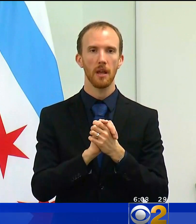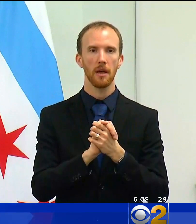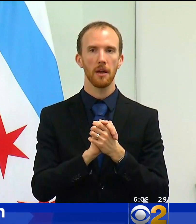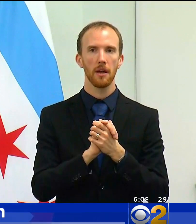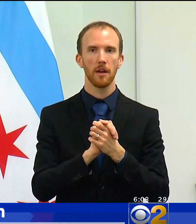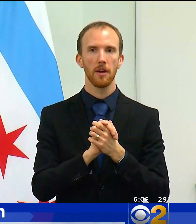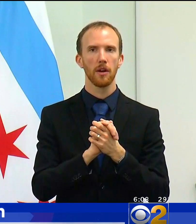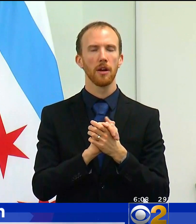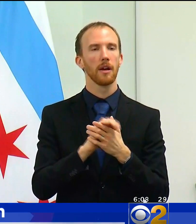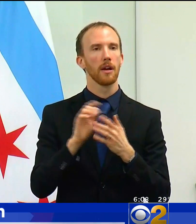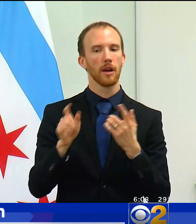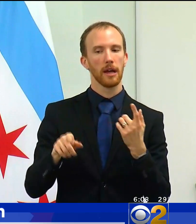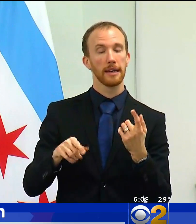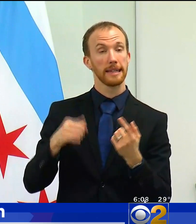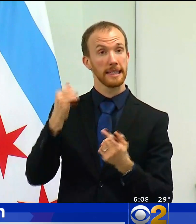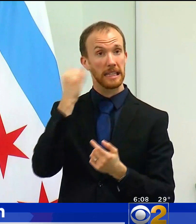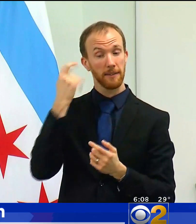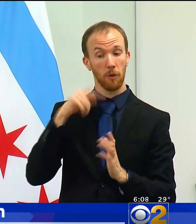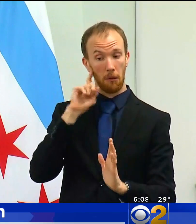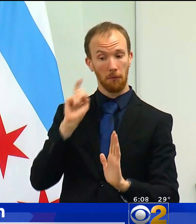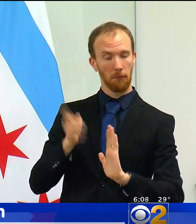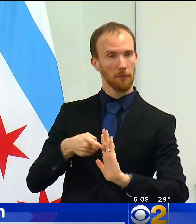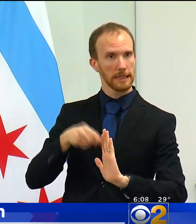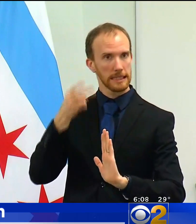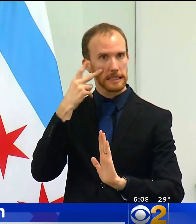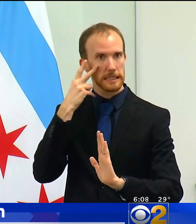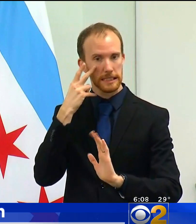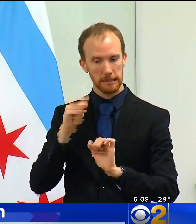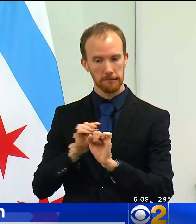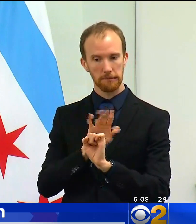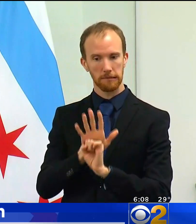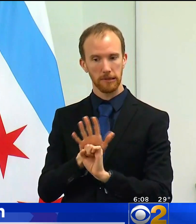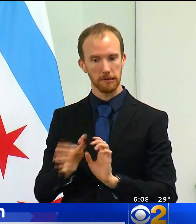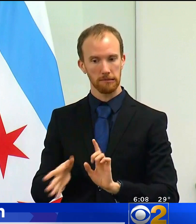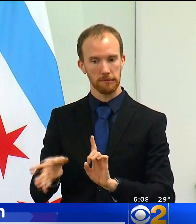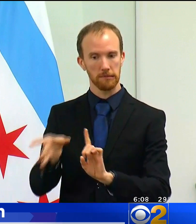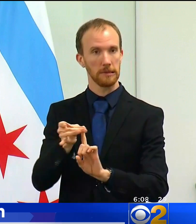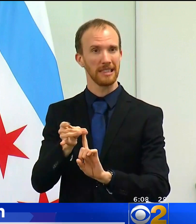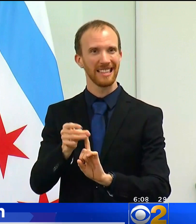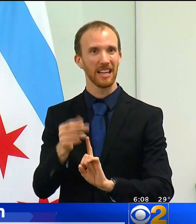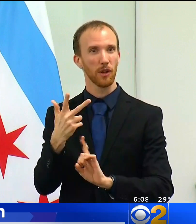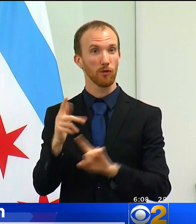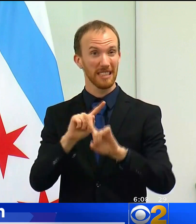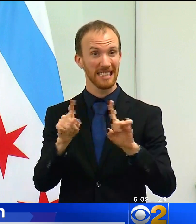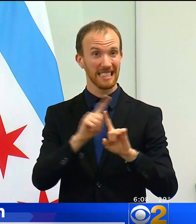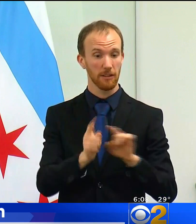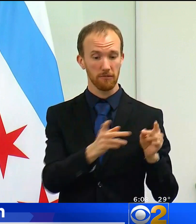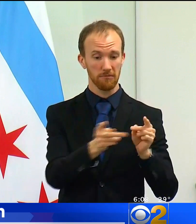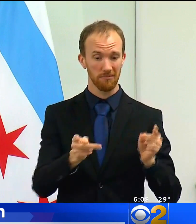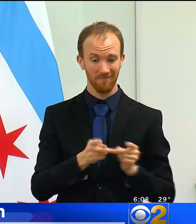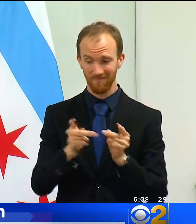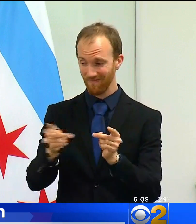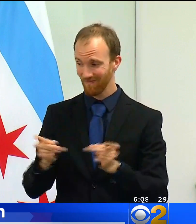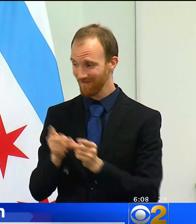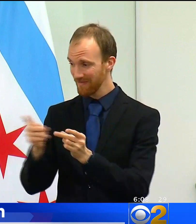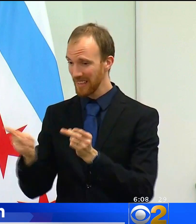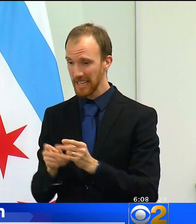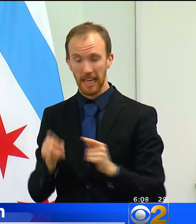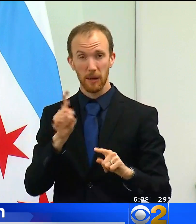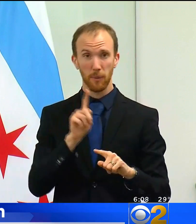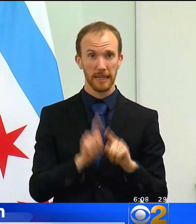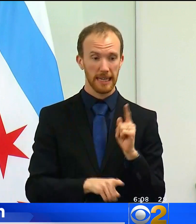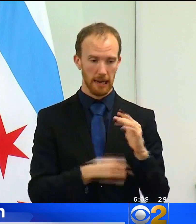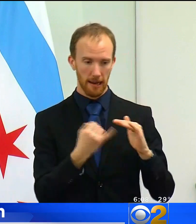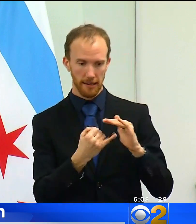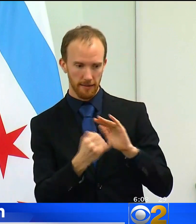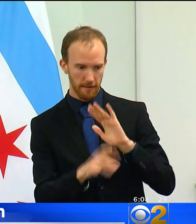establish that transmission has occurred across three separate pods and contact tracing cannot attribute it to an isolated incident.